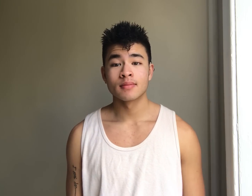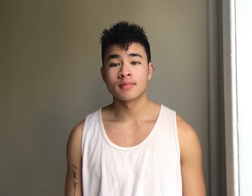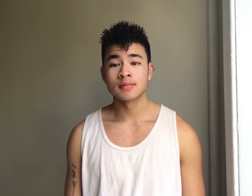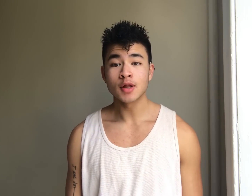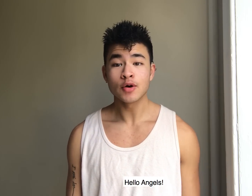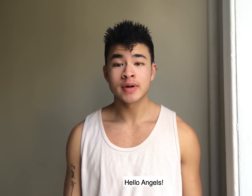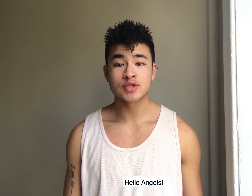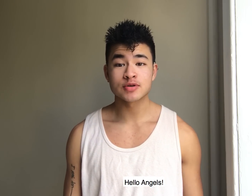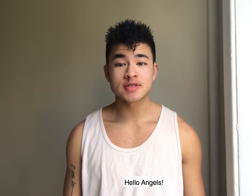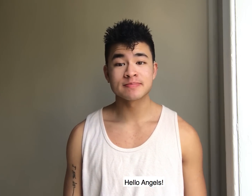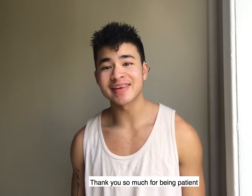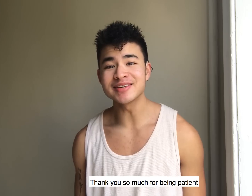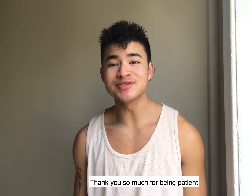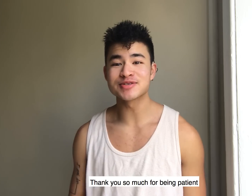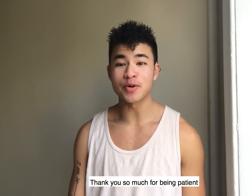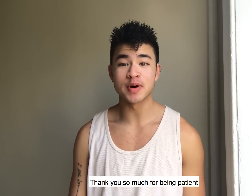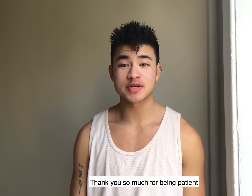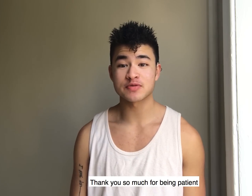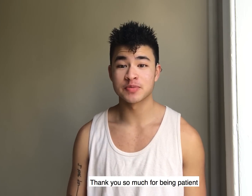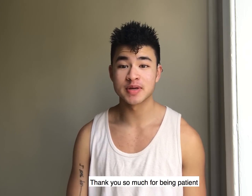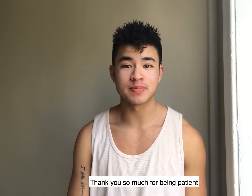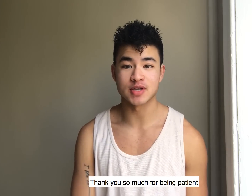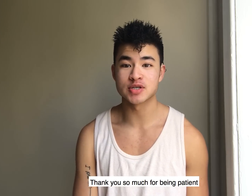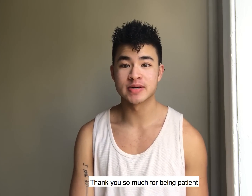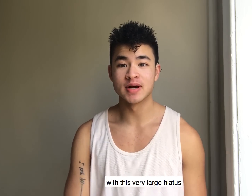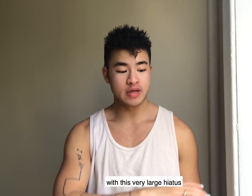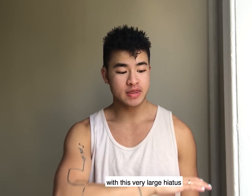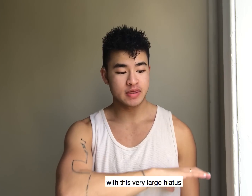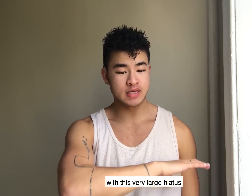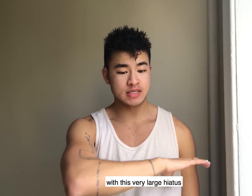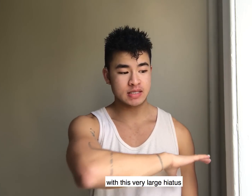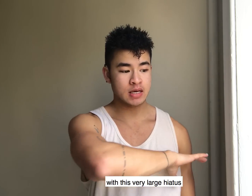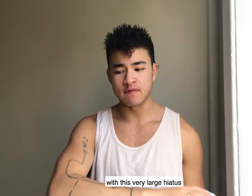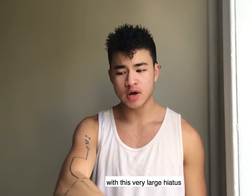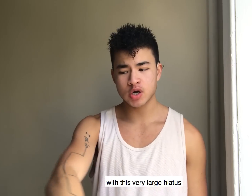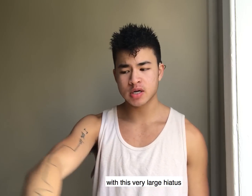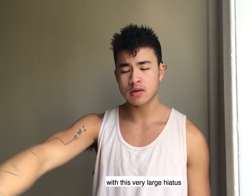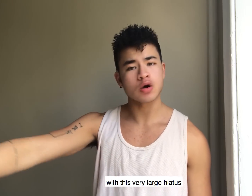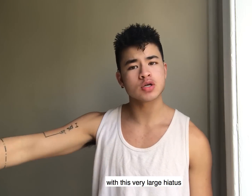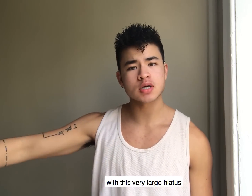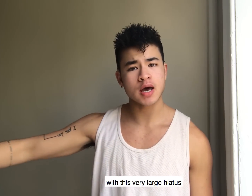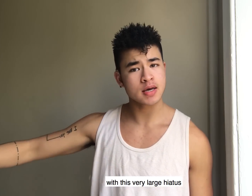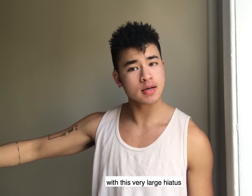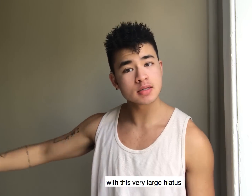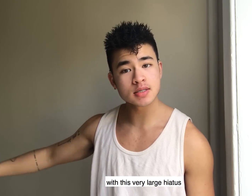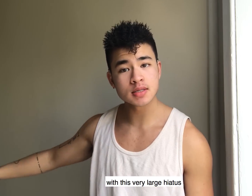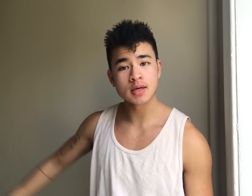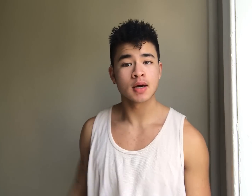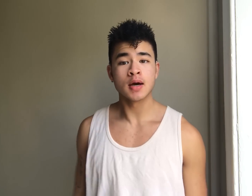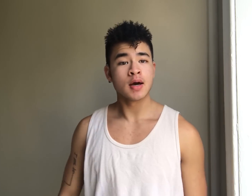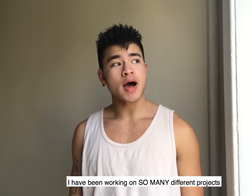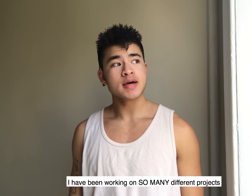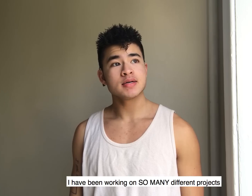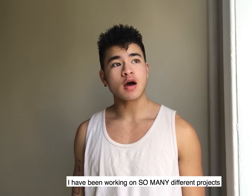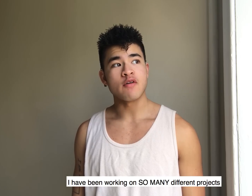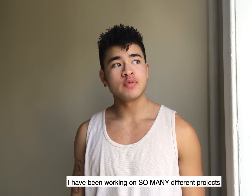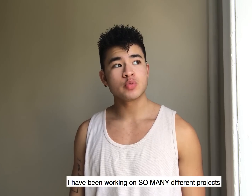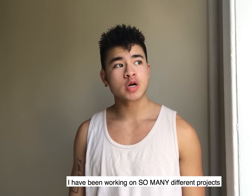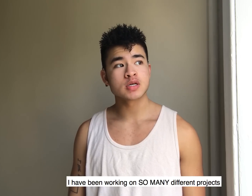Hello angels thank you so much for being patient with this very large hiatus I have been working